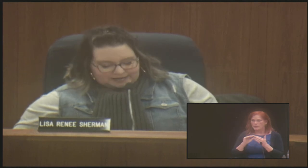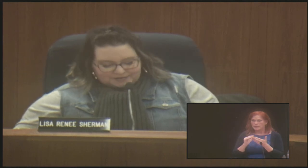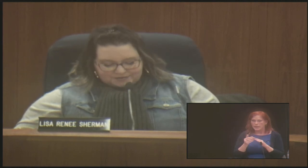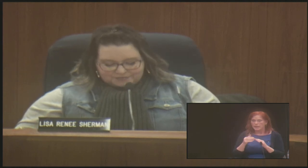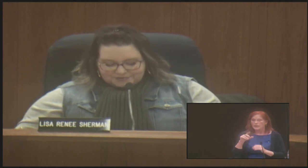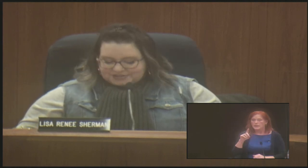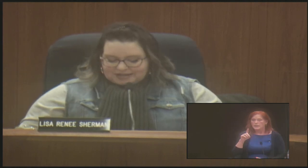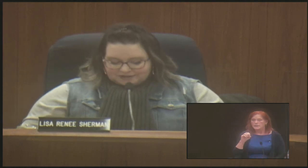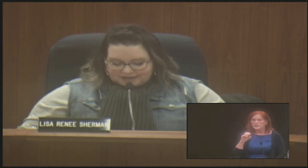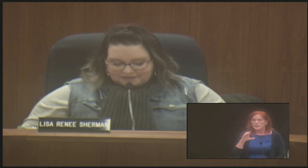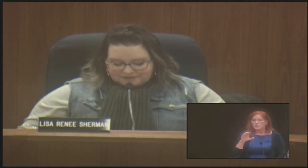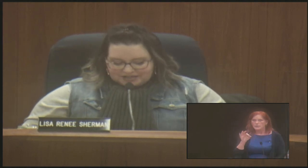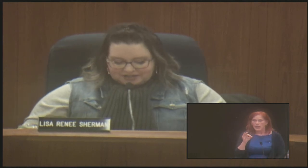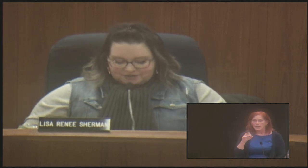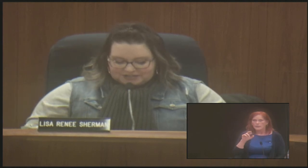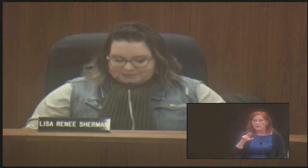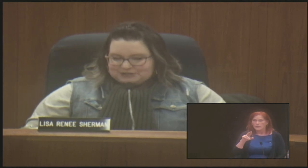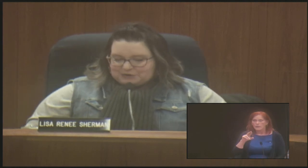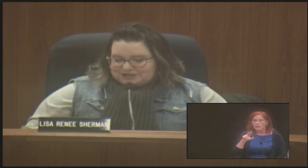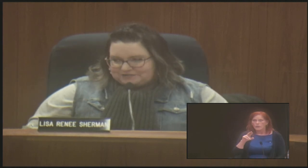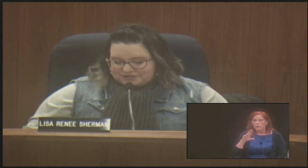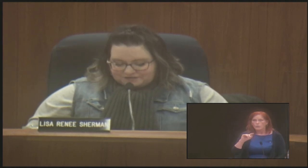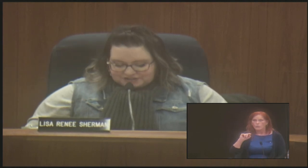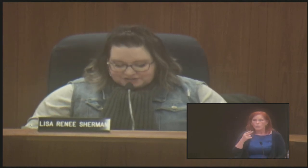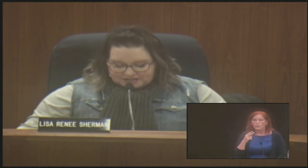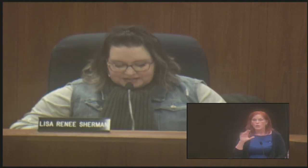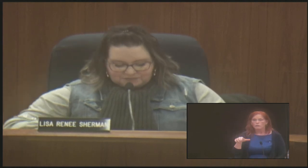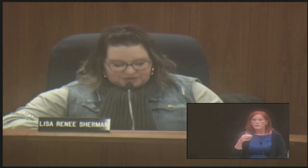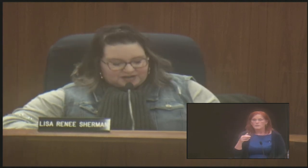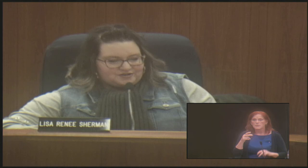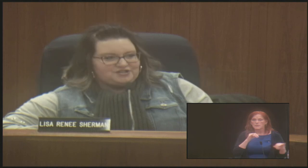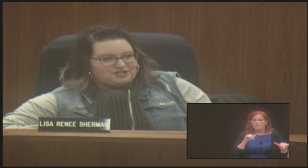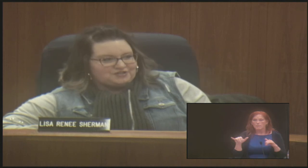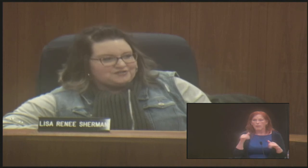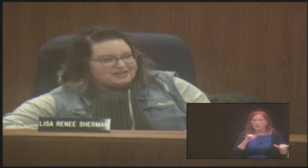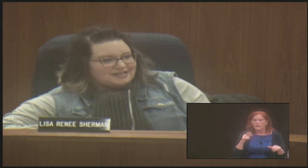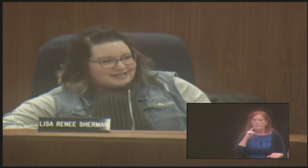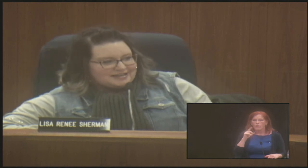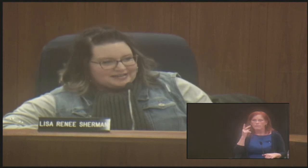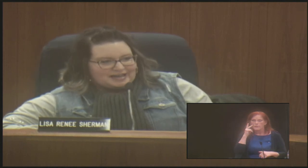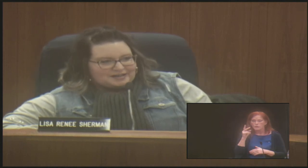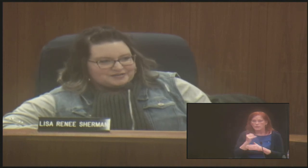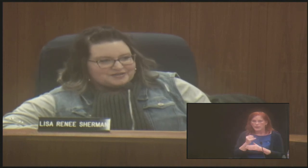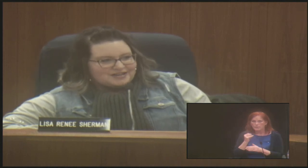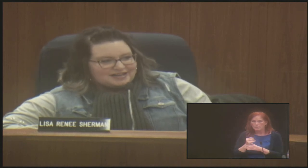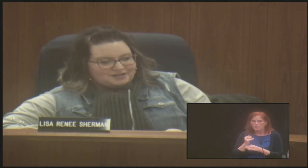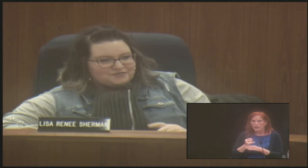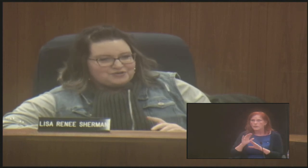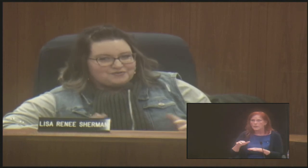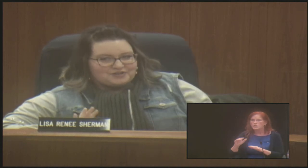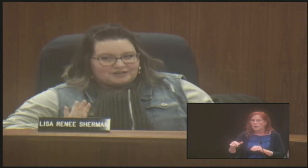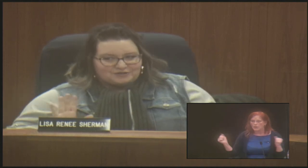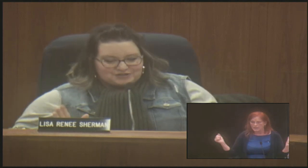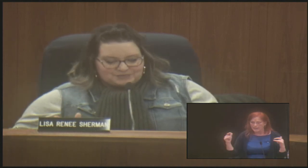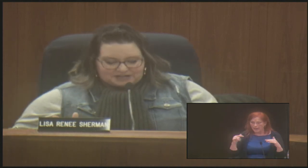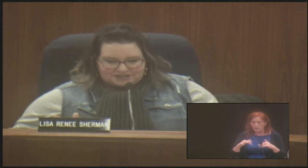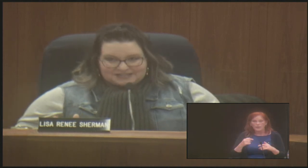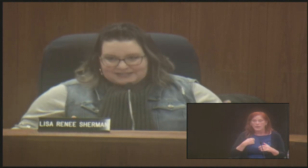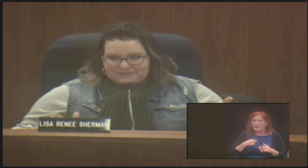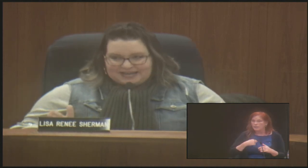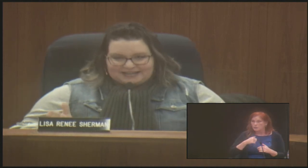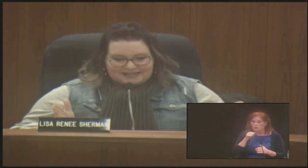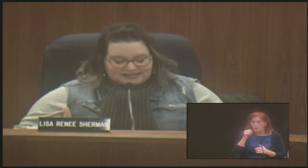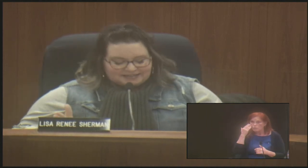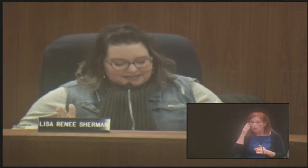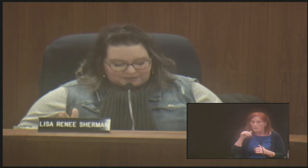9th, the Ruth Sokoloff Christmas party for the visually impaired children gather. And if you have not learned about